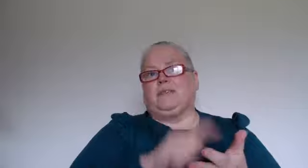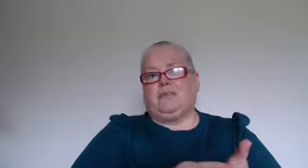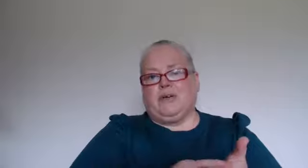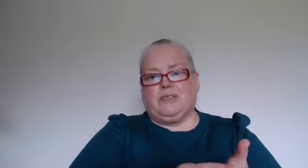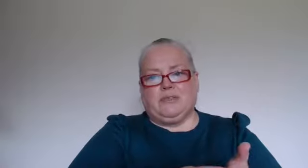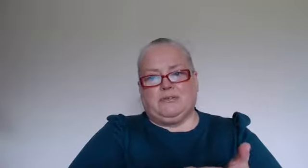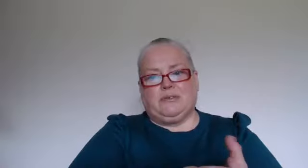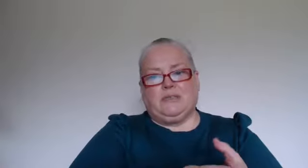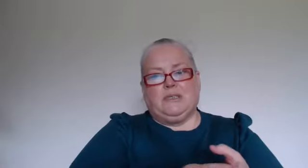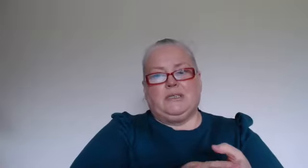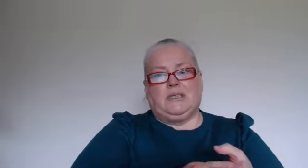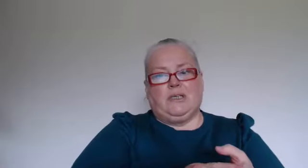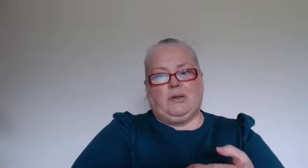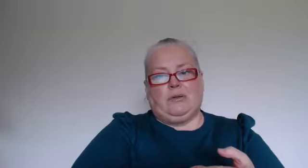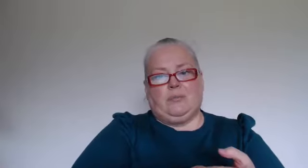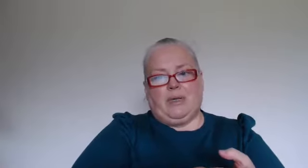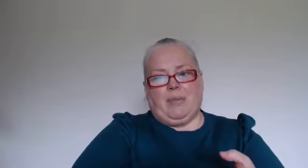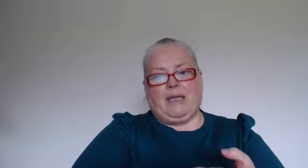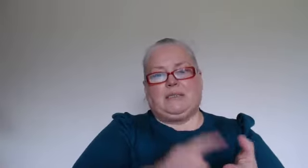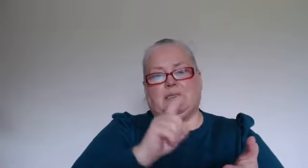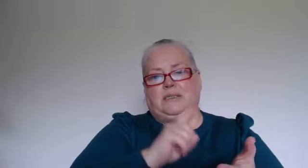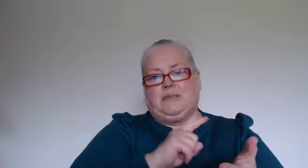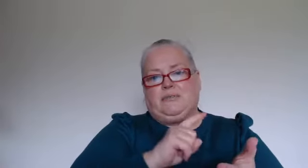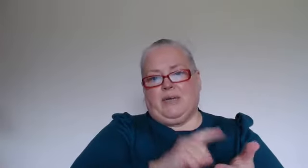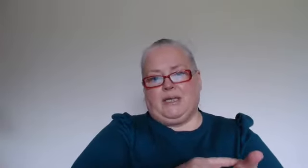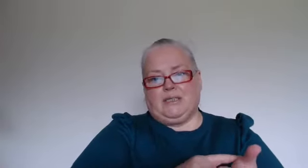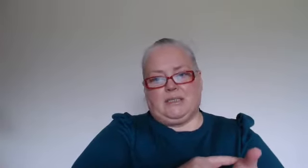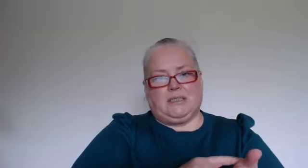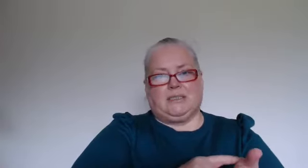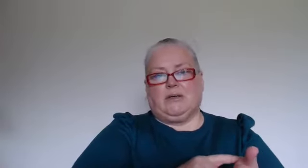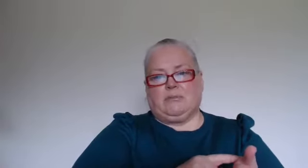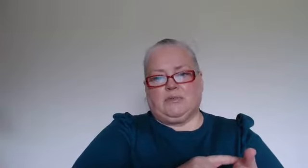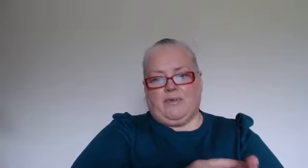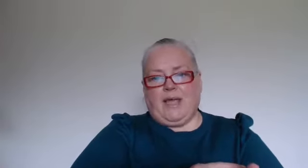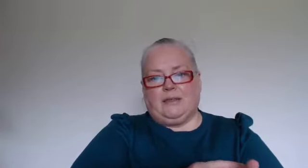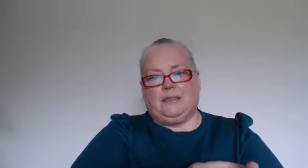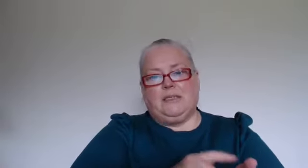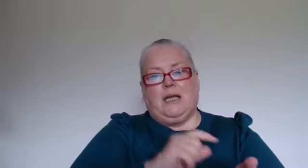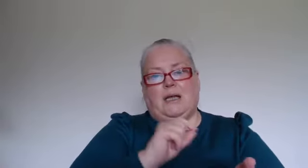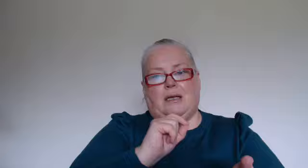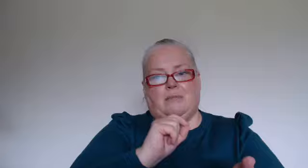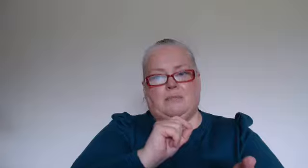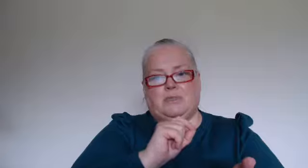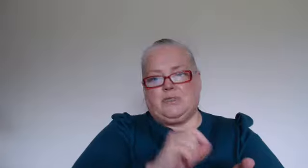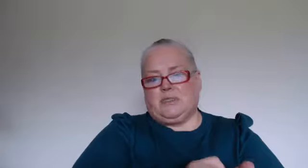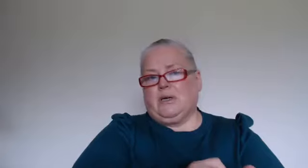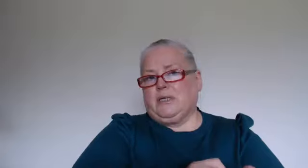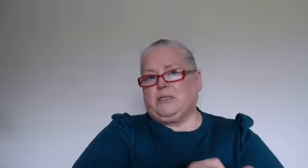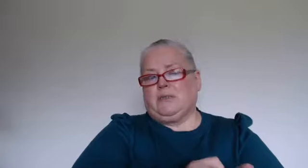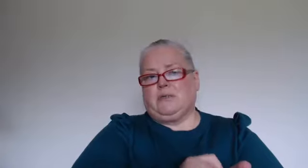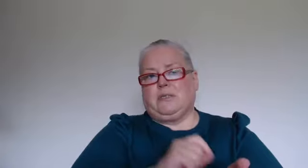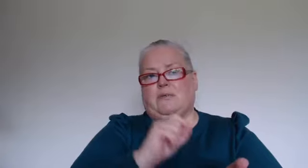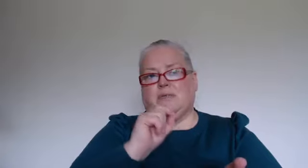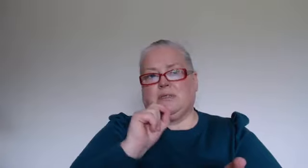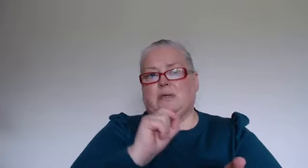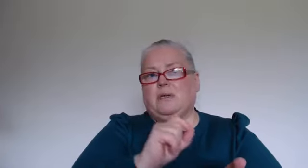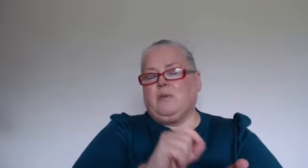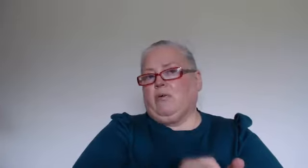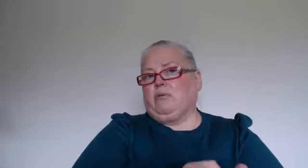Are you afraid you're going to you know be abandoned? Are you afraid this is going to fail? Does it tie into your low self-esteem, your own